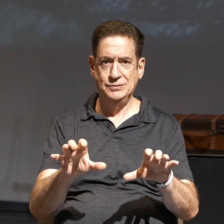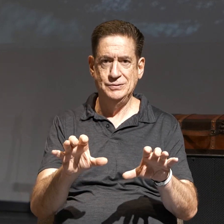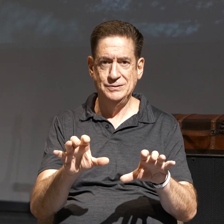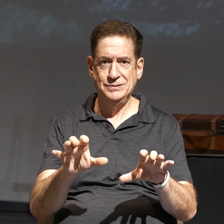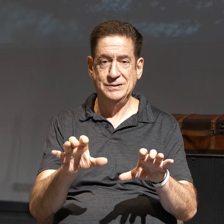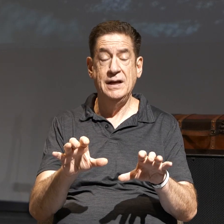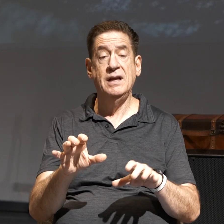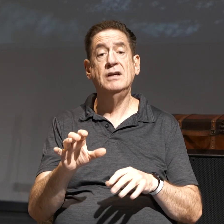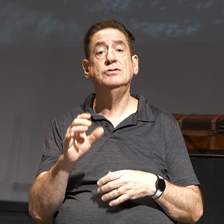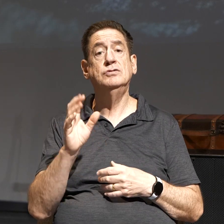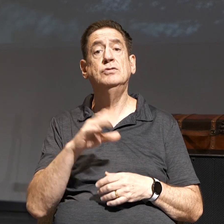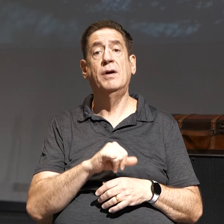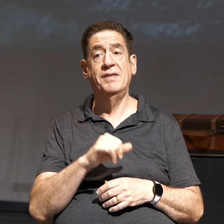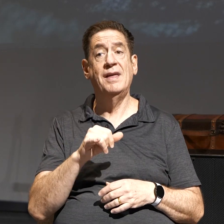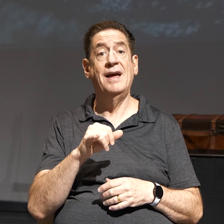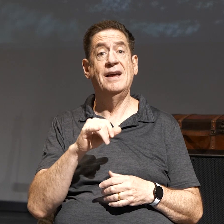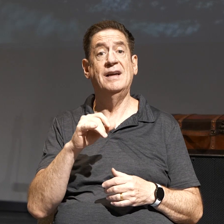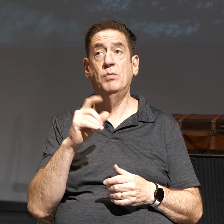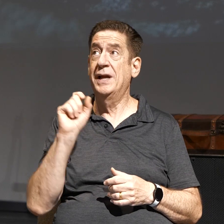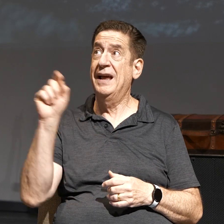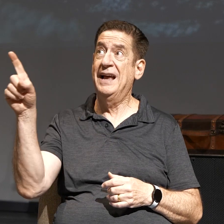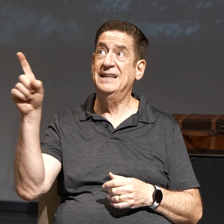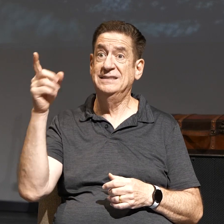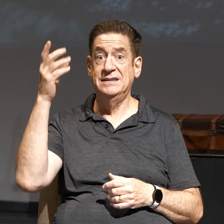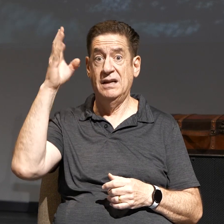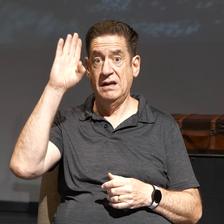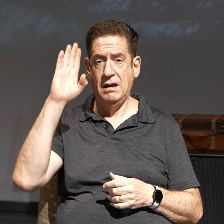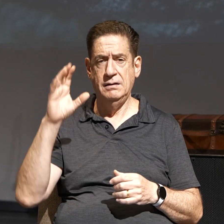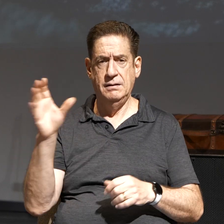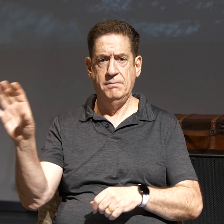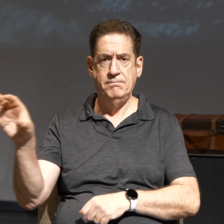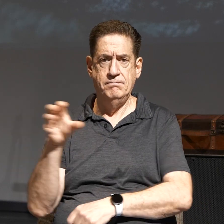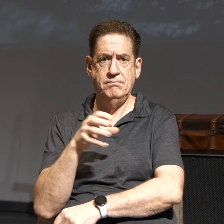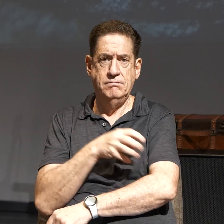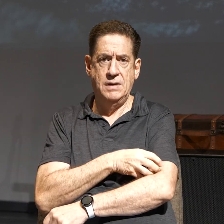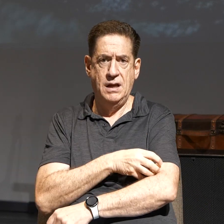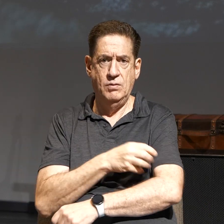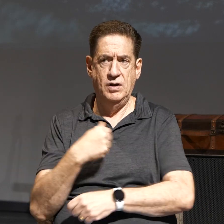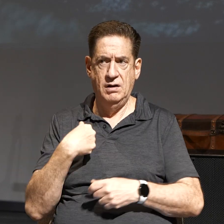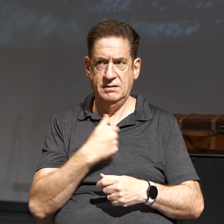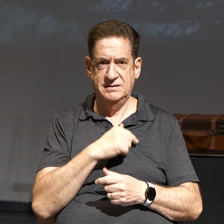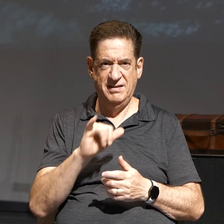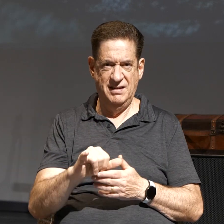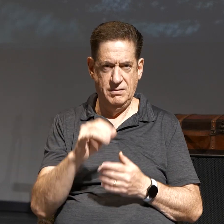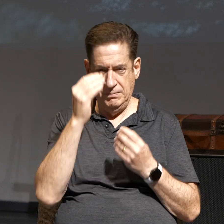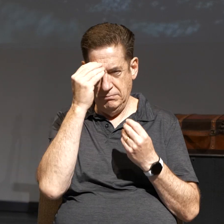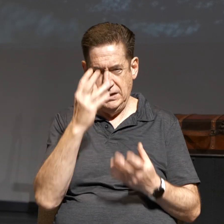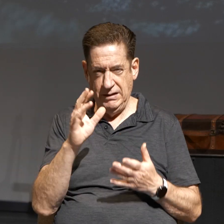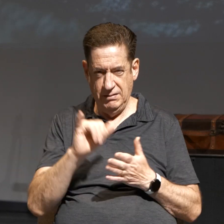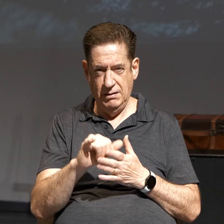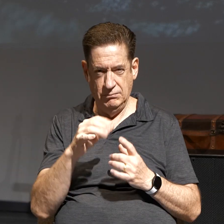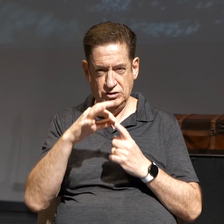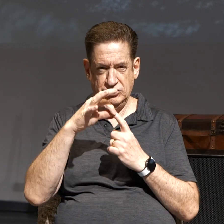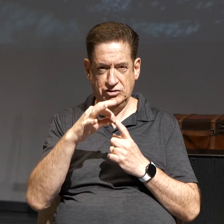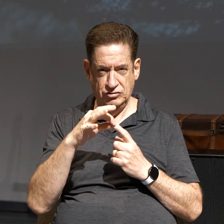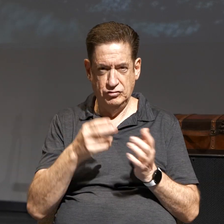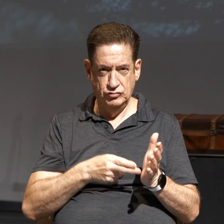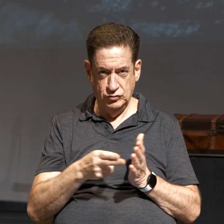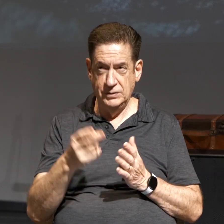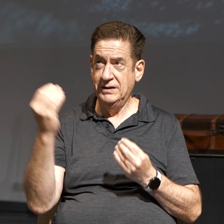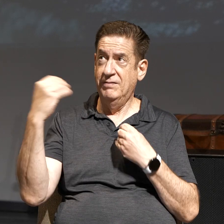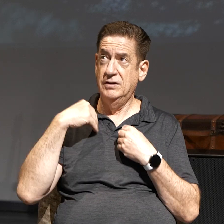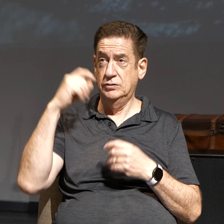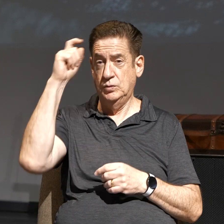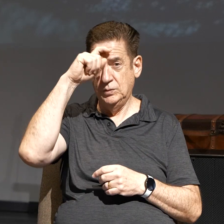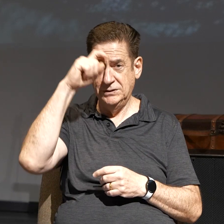we ask God to empower us to obey that particular truth. We ask Him to help us by giving us wisdom, motivation, and